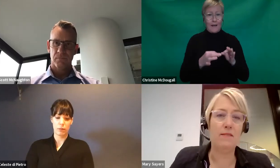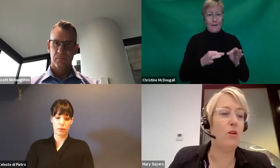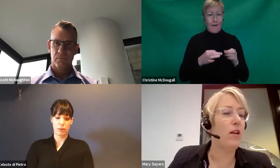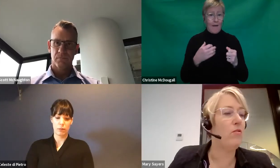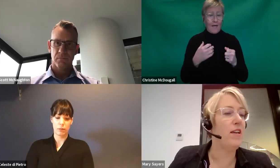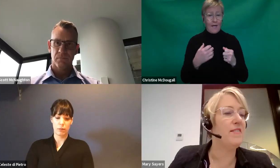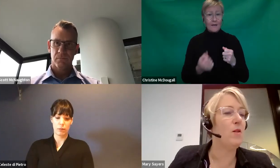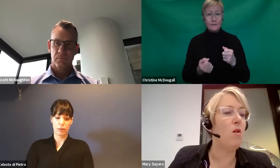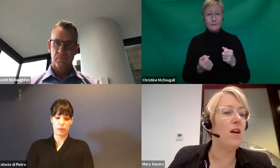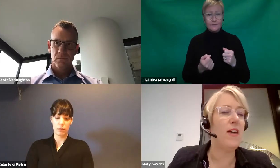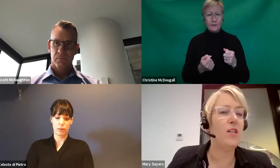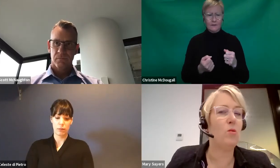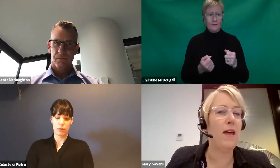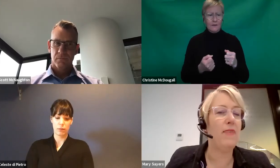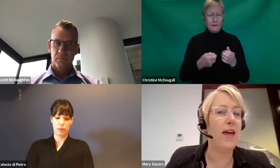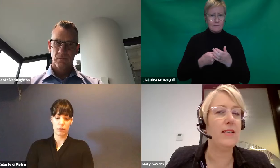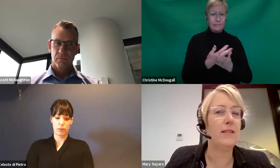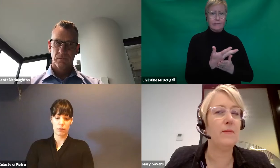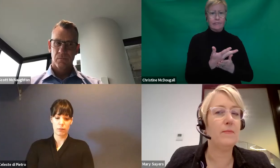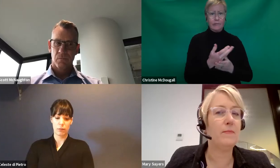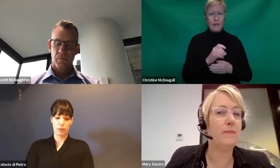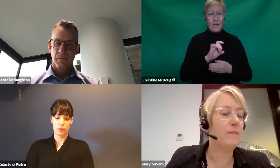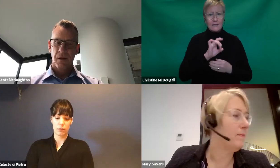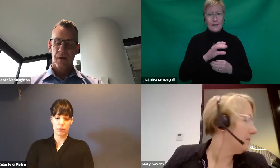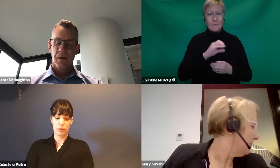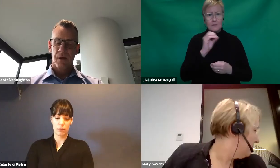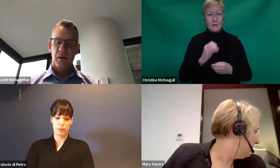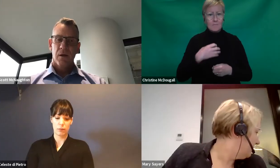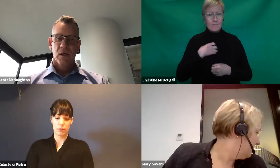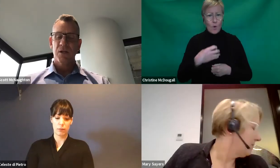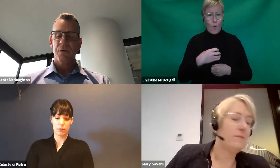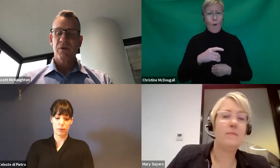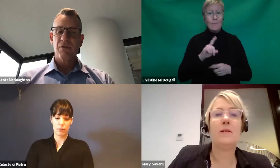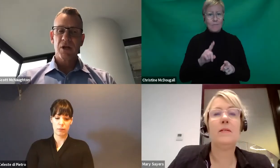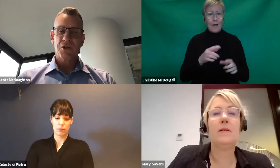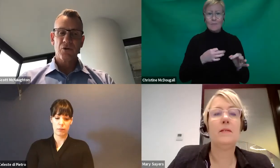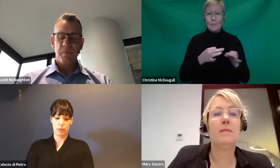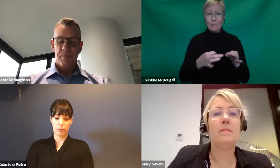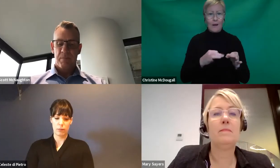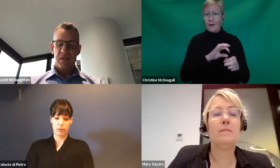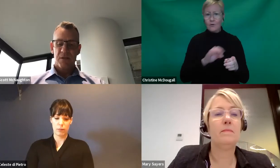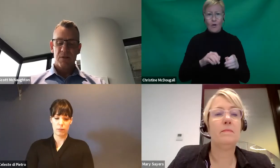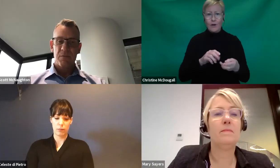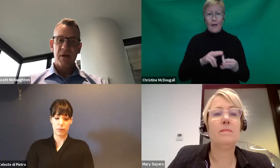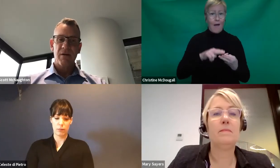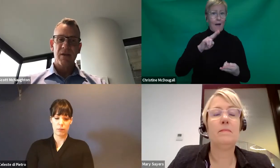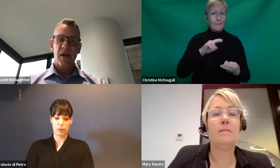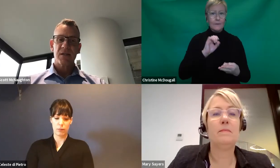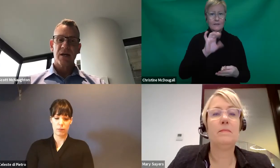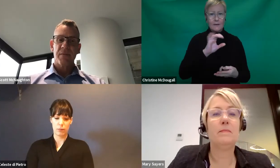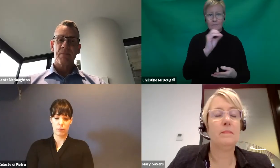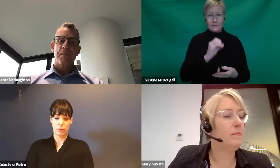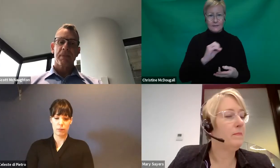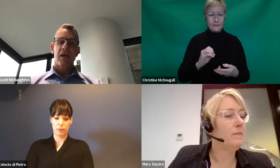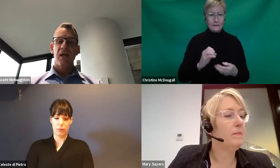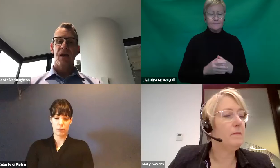plans were not increased. So what can they do about that? I just want to really reassure participants, Mary, that